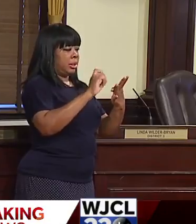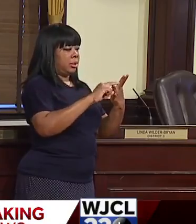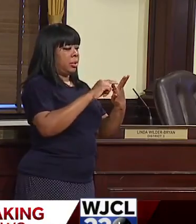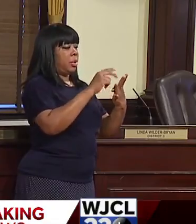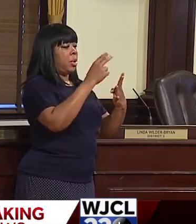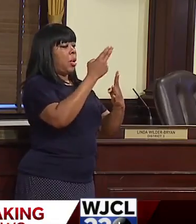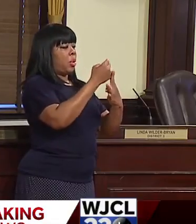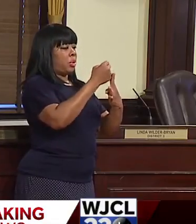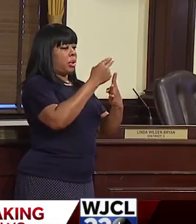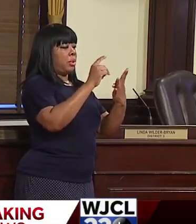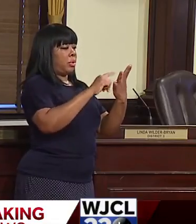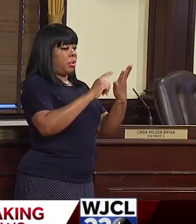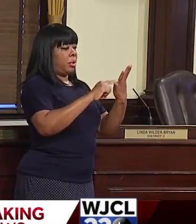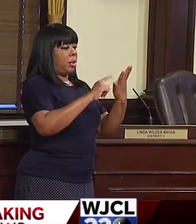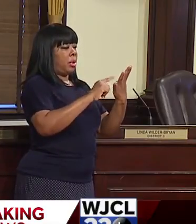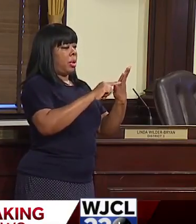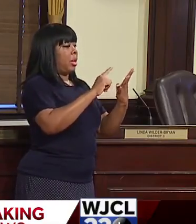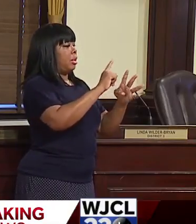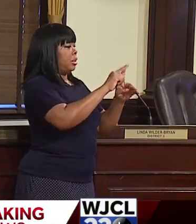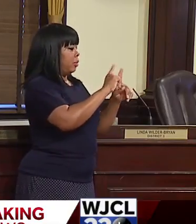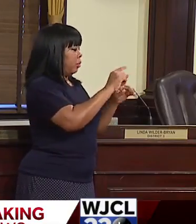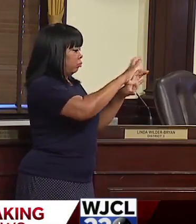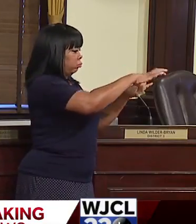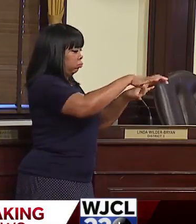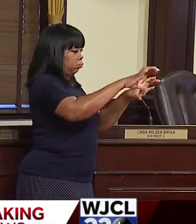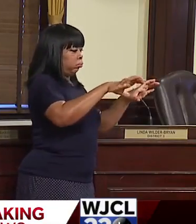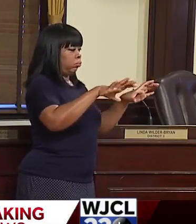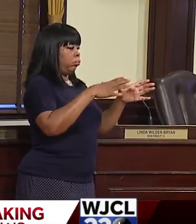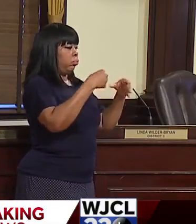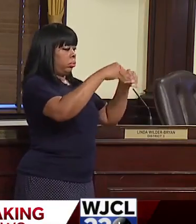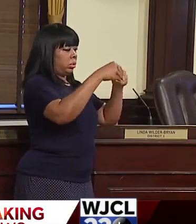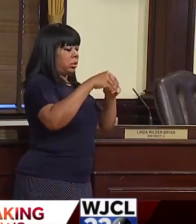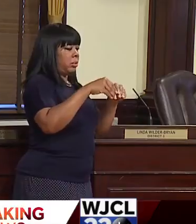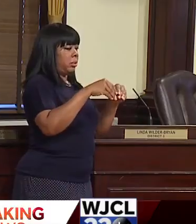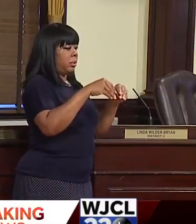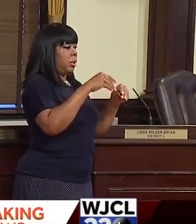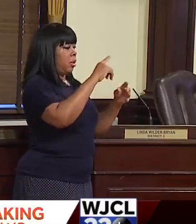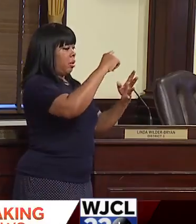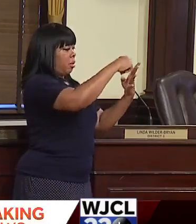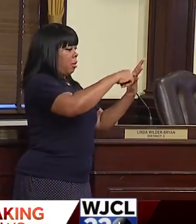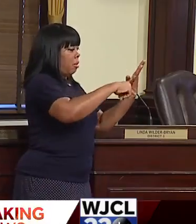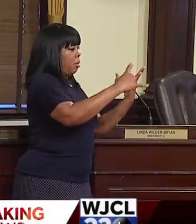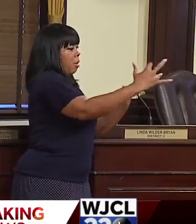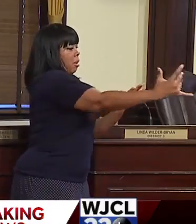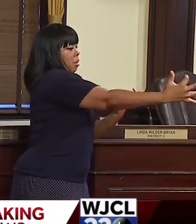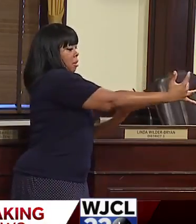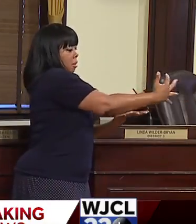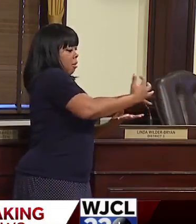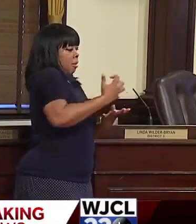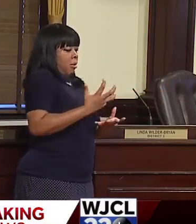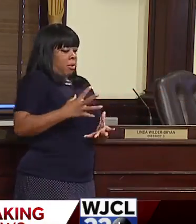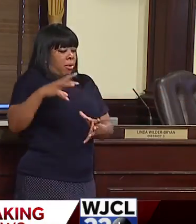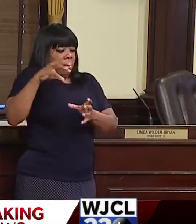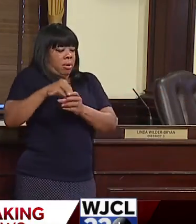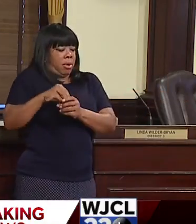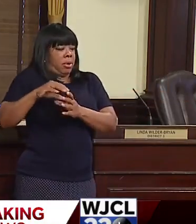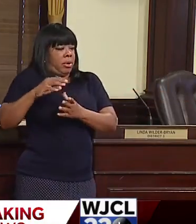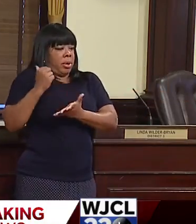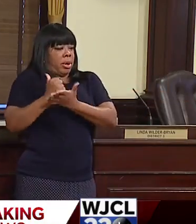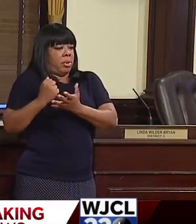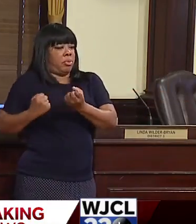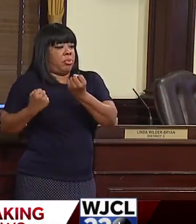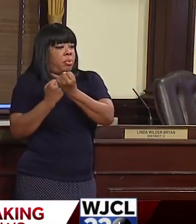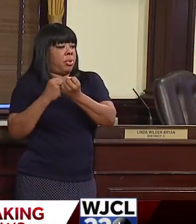hotel, motel tax and franchising fees. So property taxes, of course, valuation changes here and there.